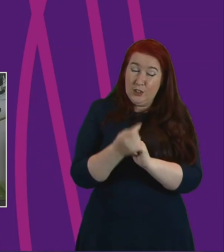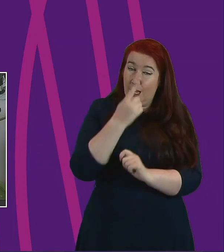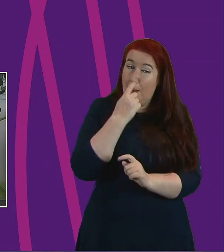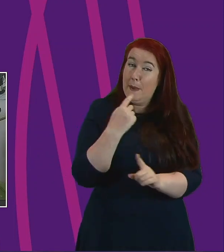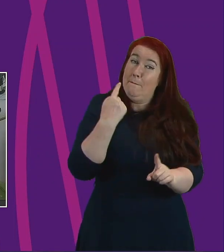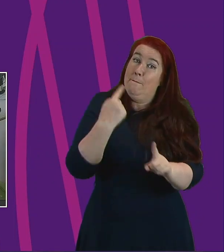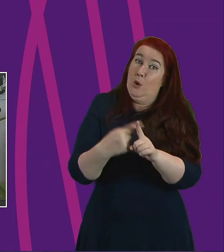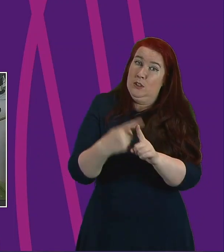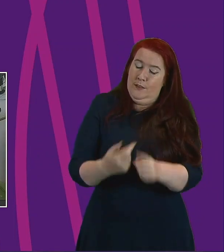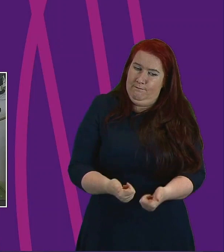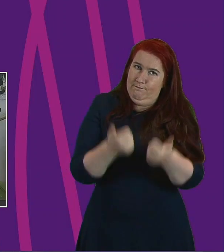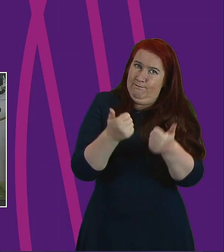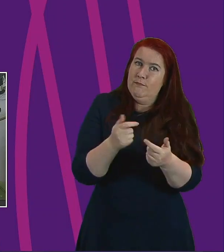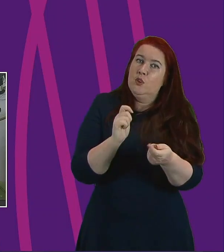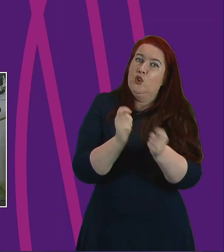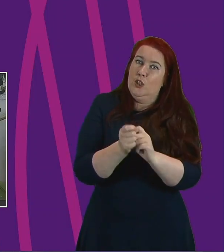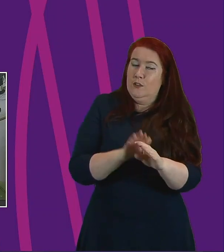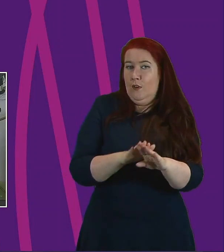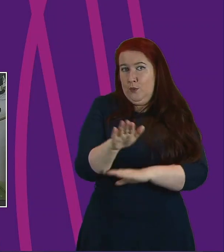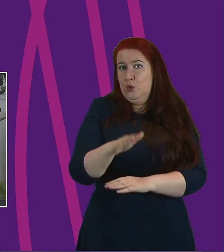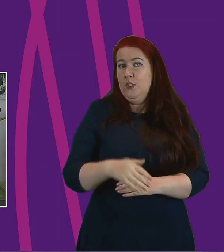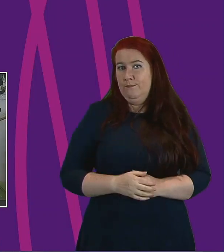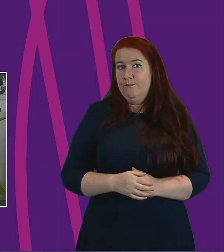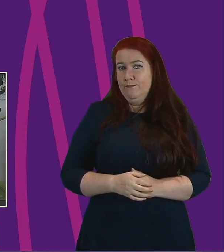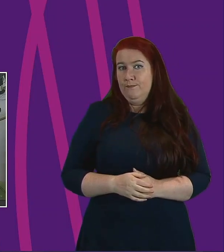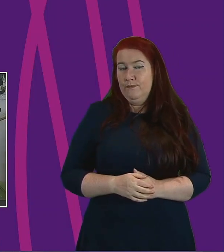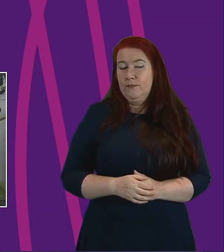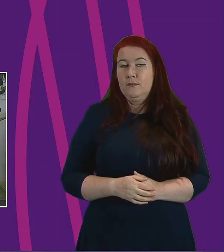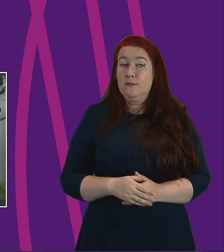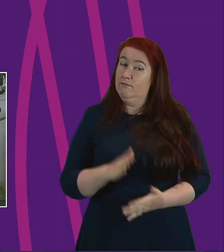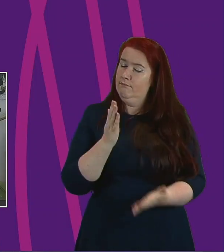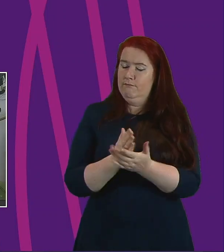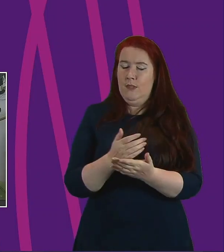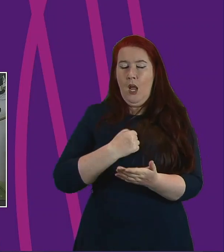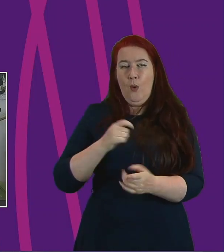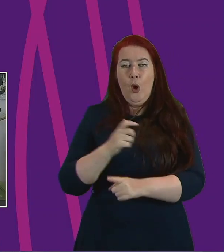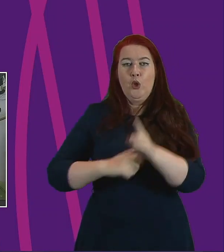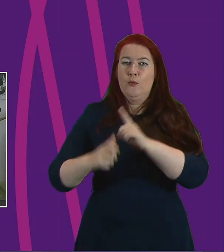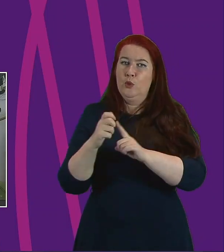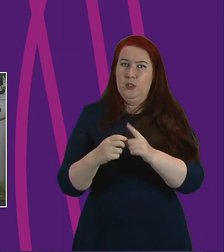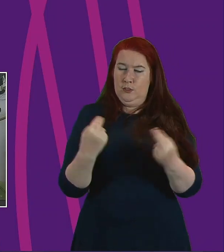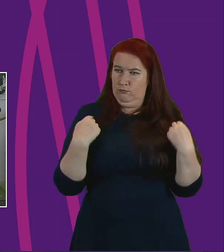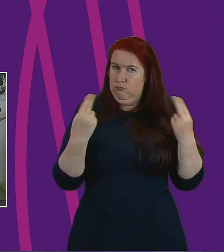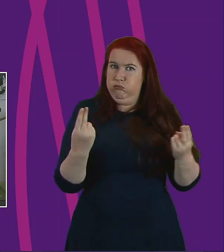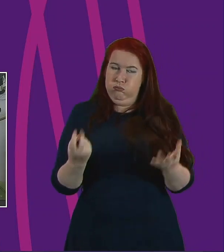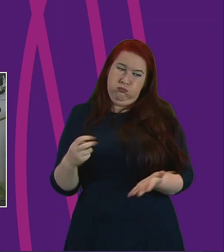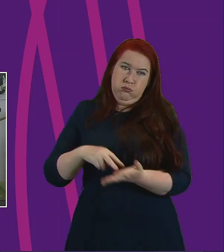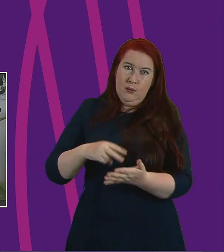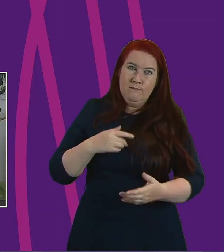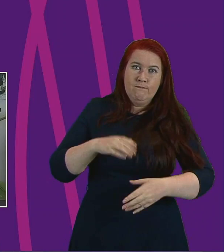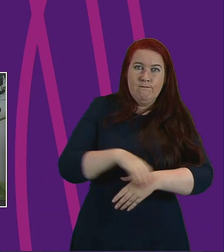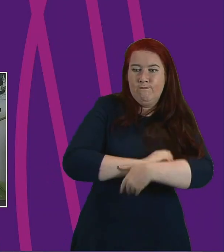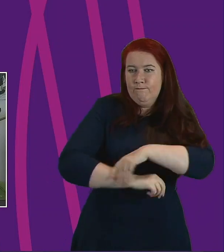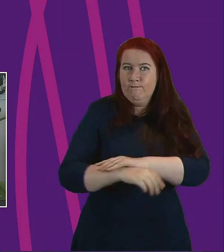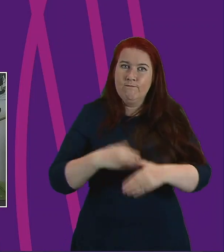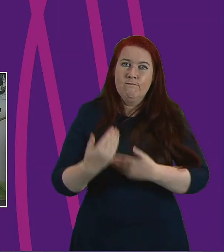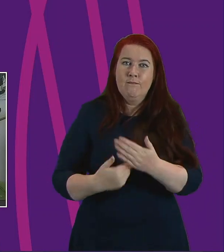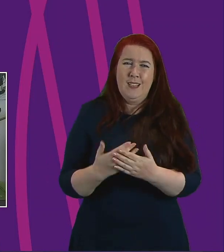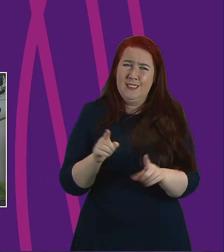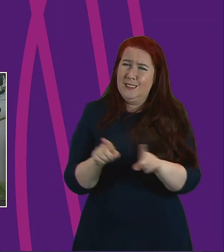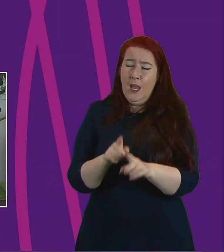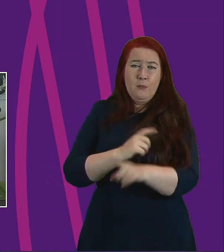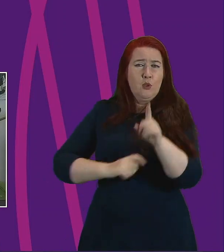as we can make it. There is no doubt that our communities have risen to this challenge, like they have at so many other times.